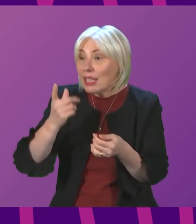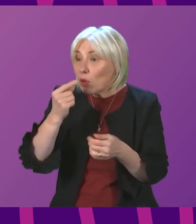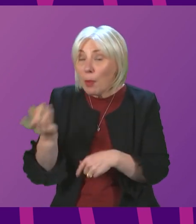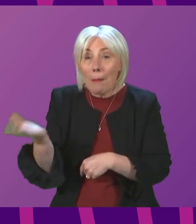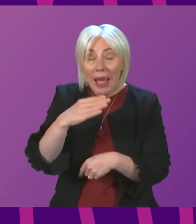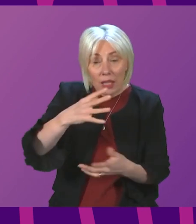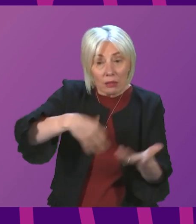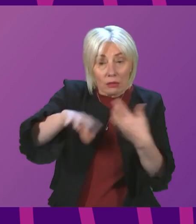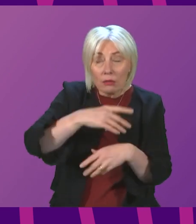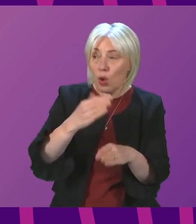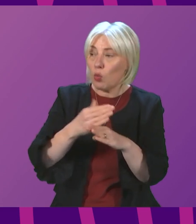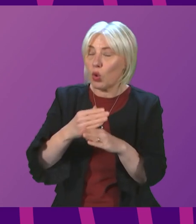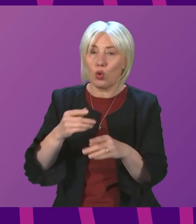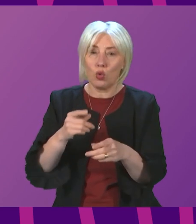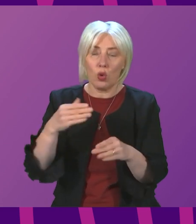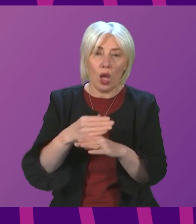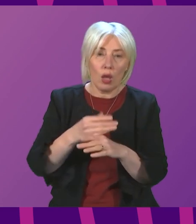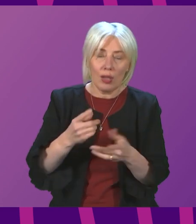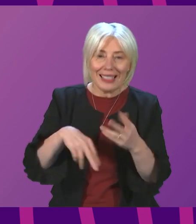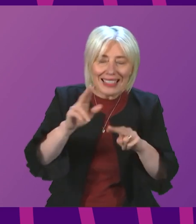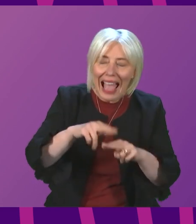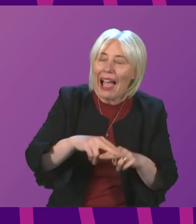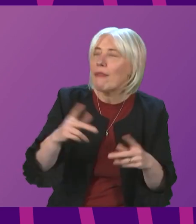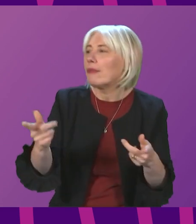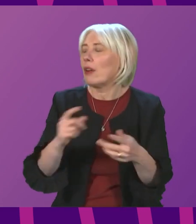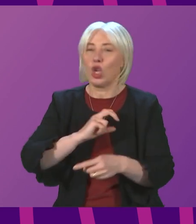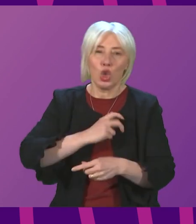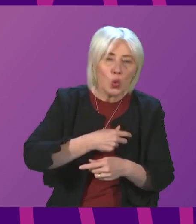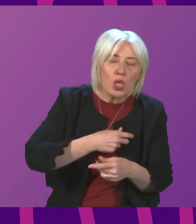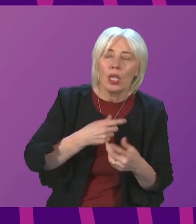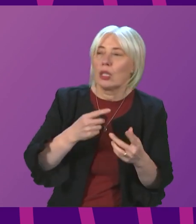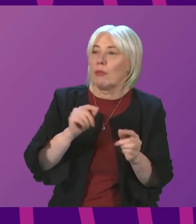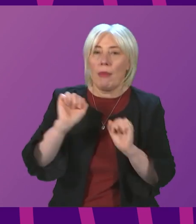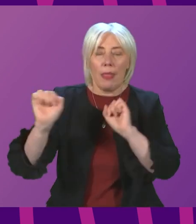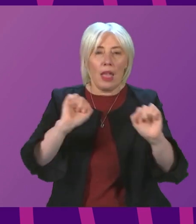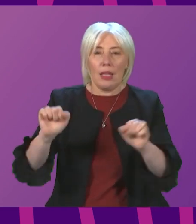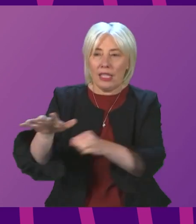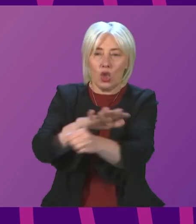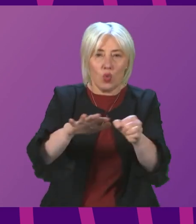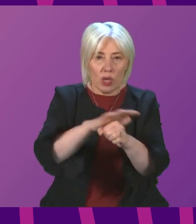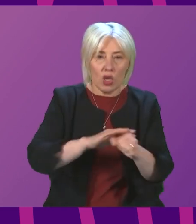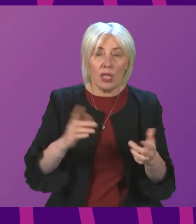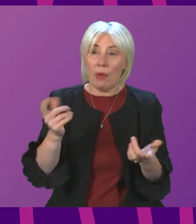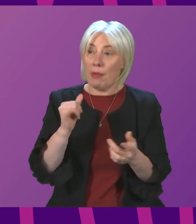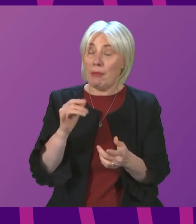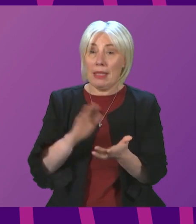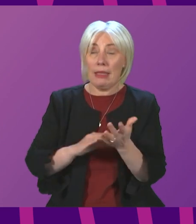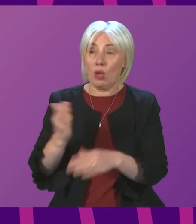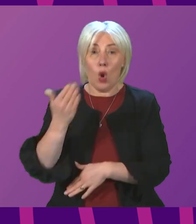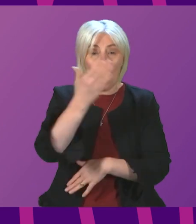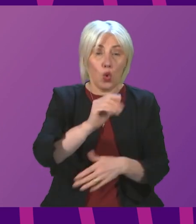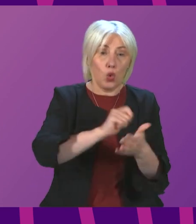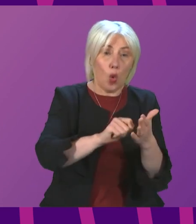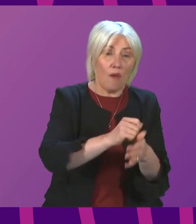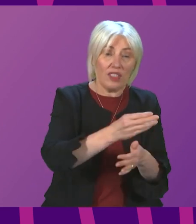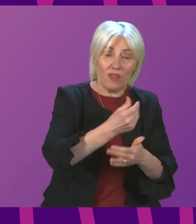to workers' trade unions about how they can best do that in their own circumstances. In summary, it means people being in the office sometime, working from home